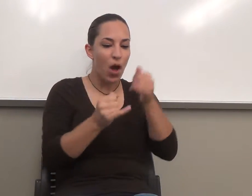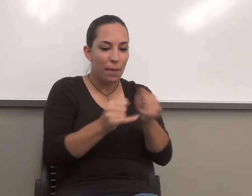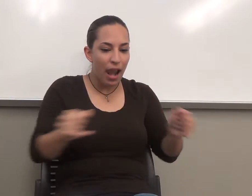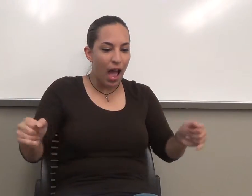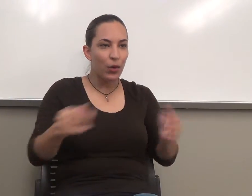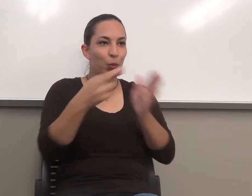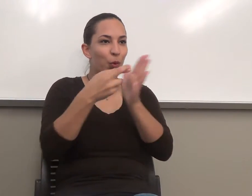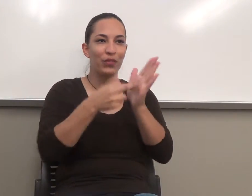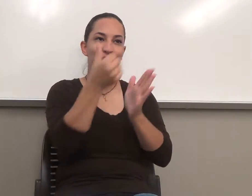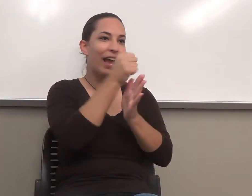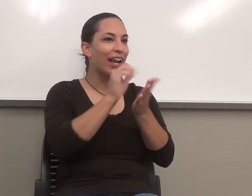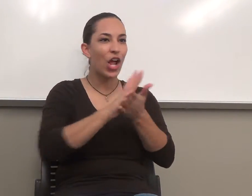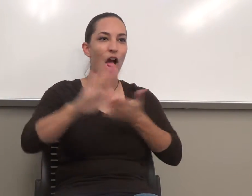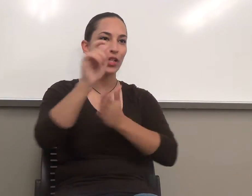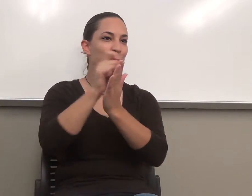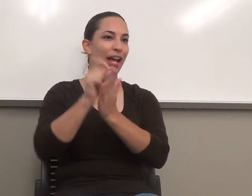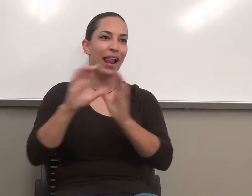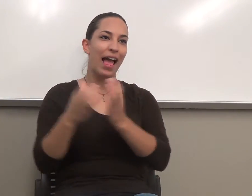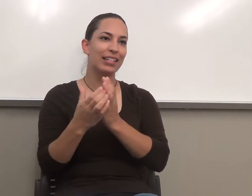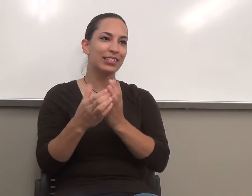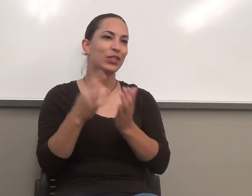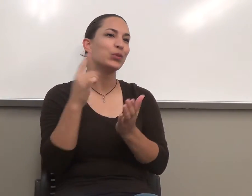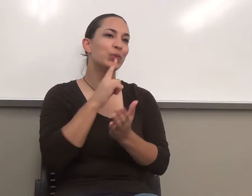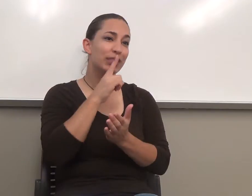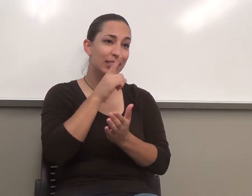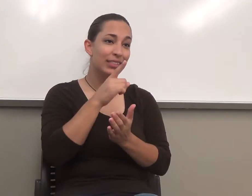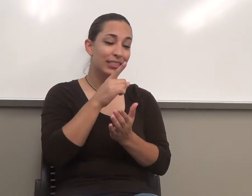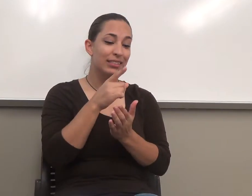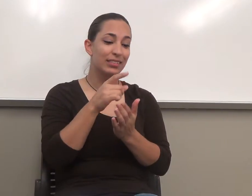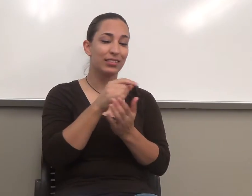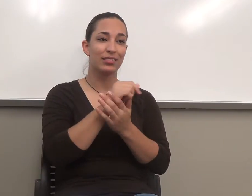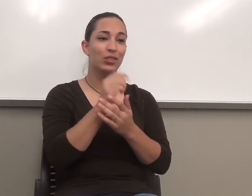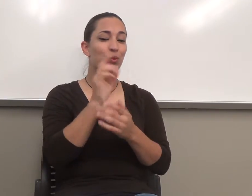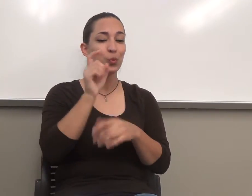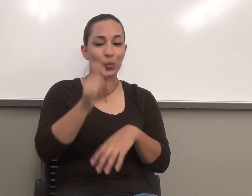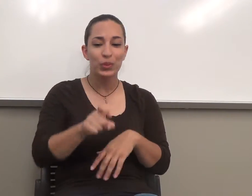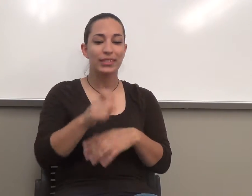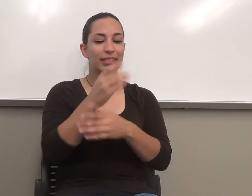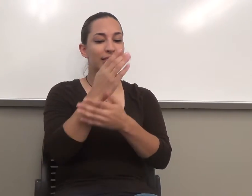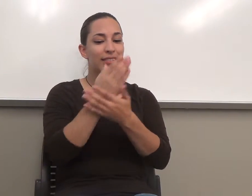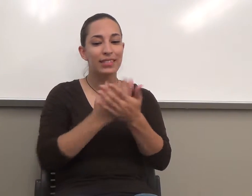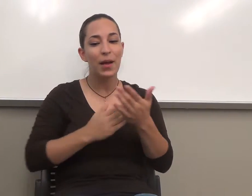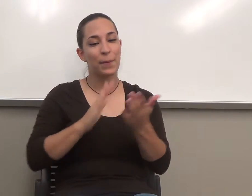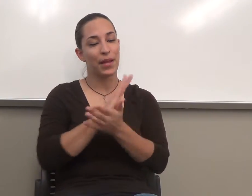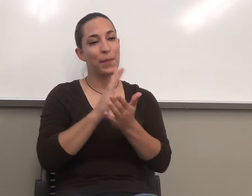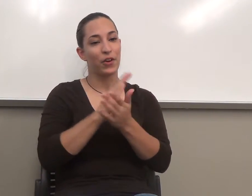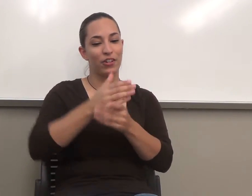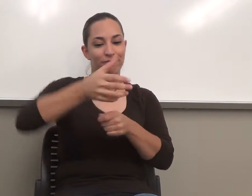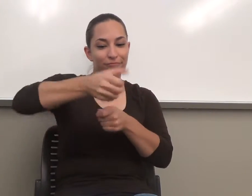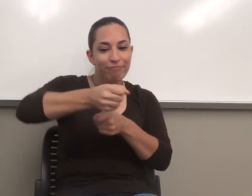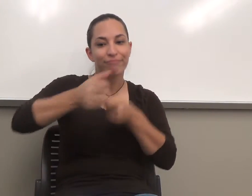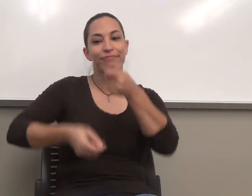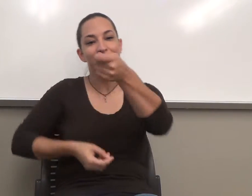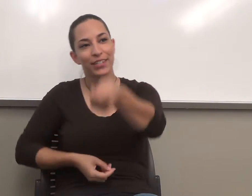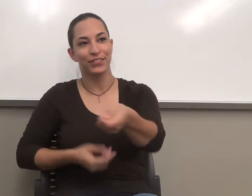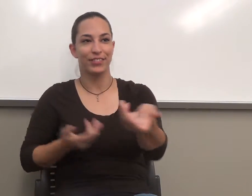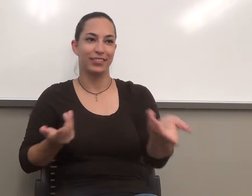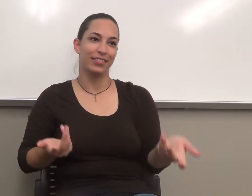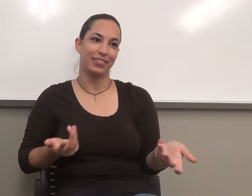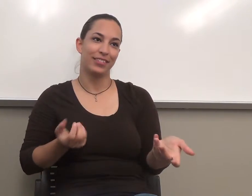writing class. You are going to have to turn some paper stuff in. And if you turn it in, you get more than